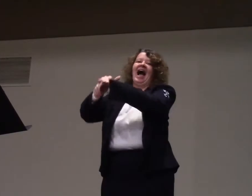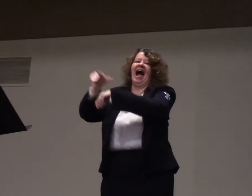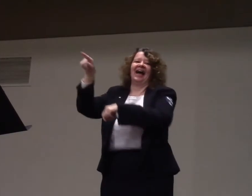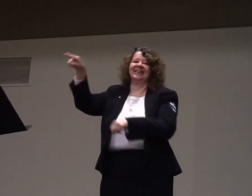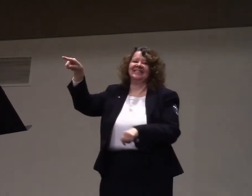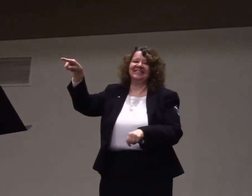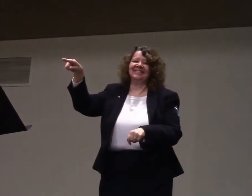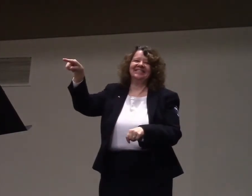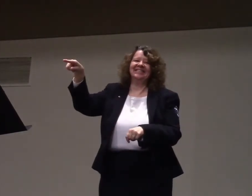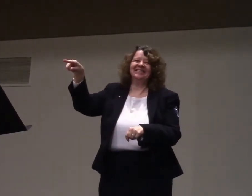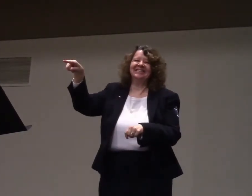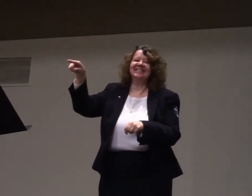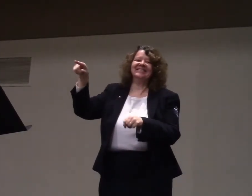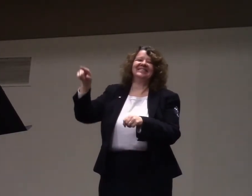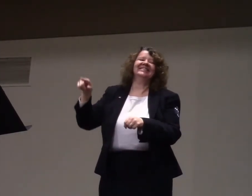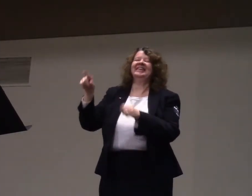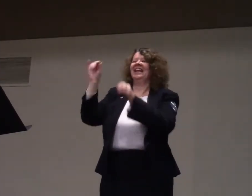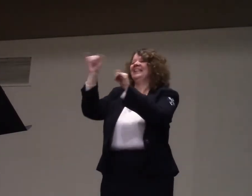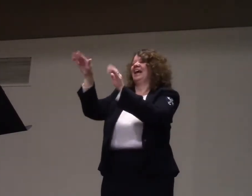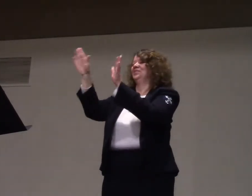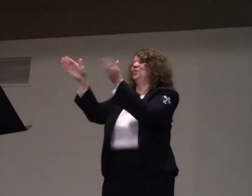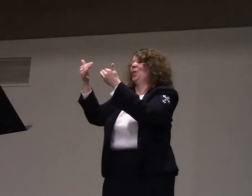I didn't say it all. The end of the world is real.